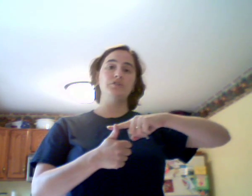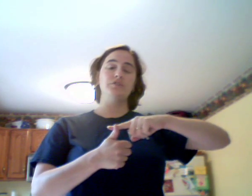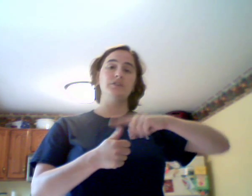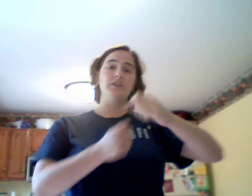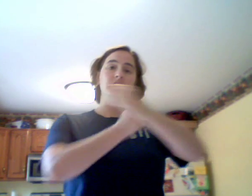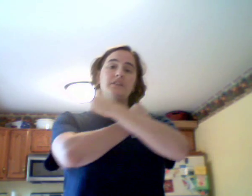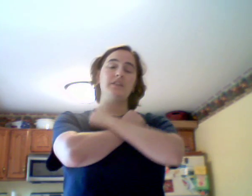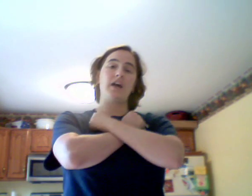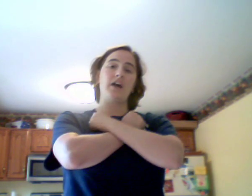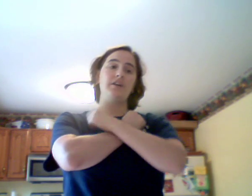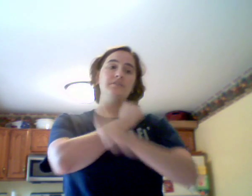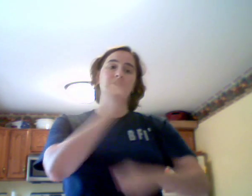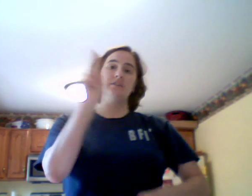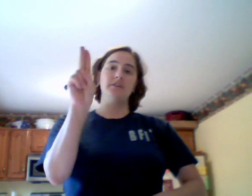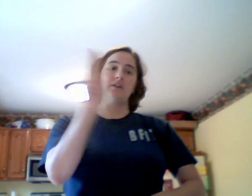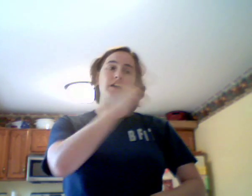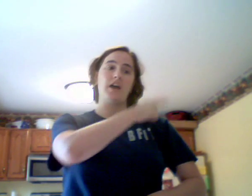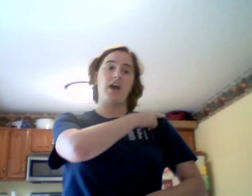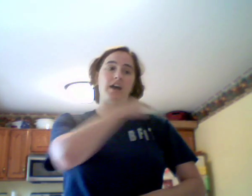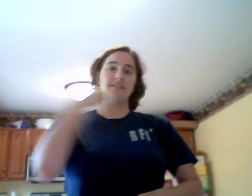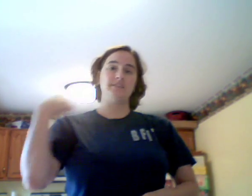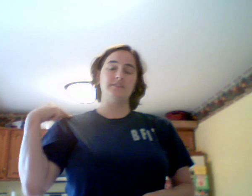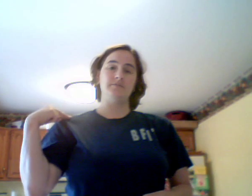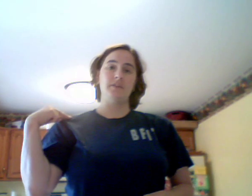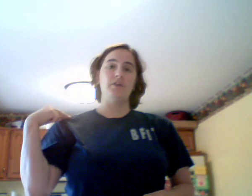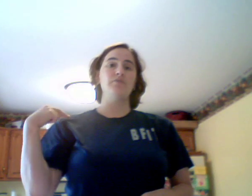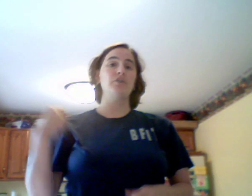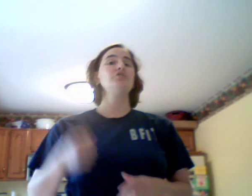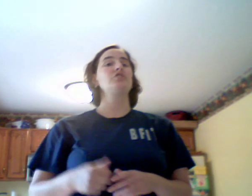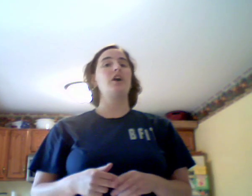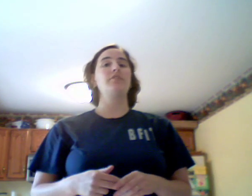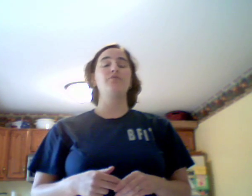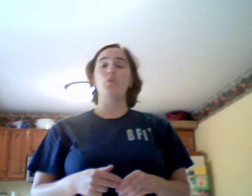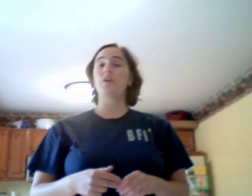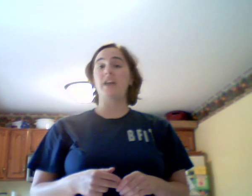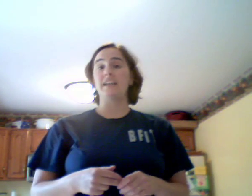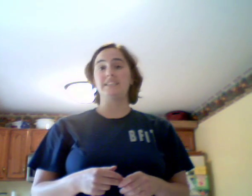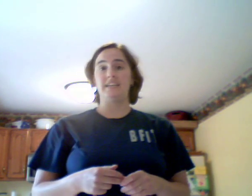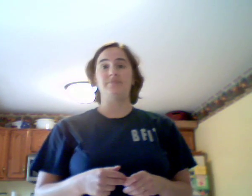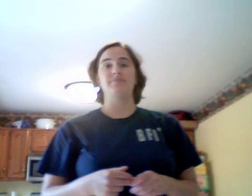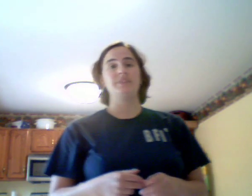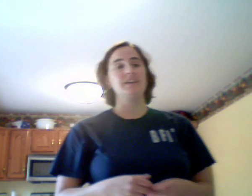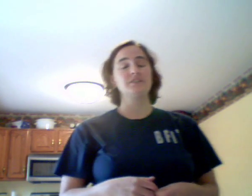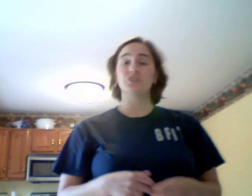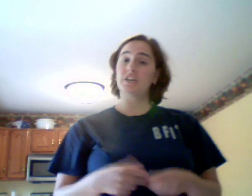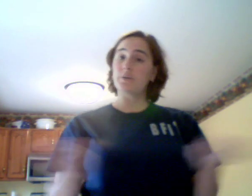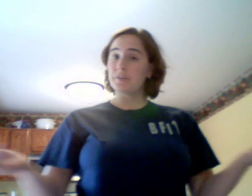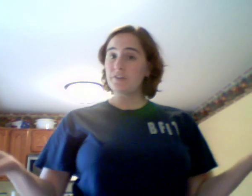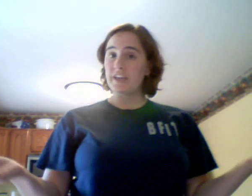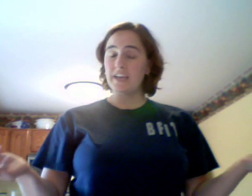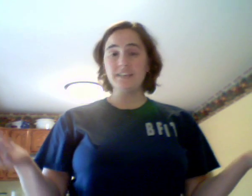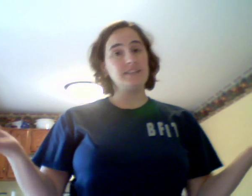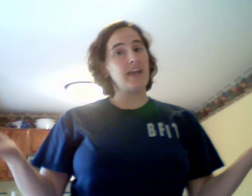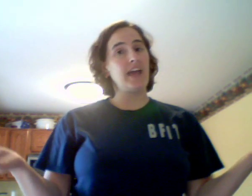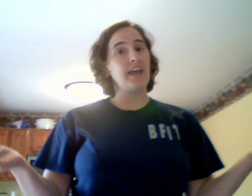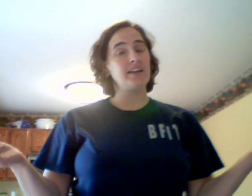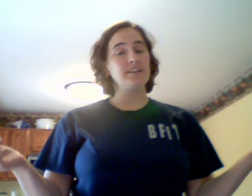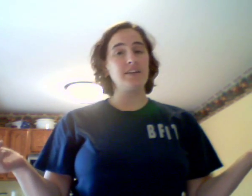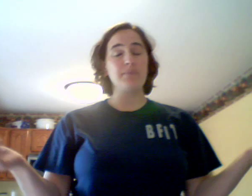loved us. 1 John 4.19. So, share it with your kids, and maybe